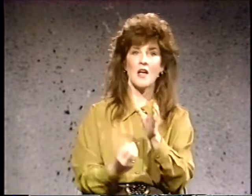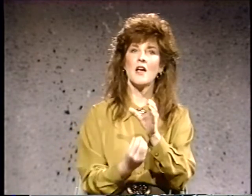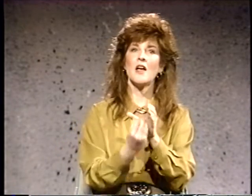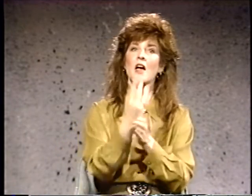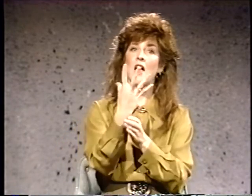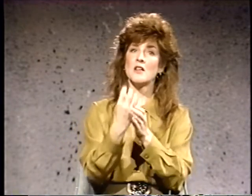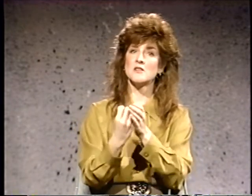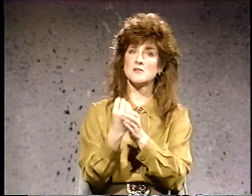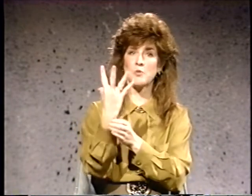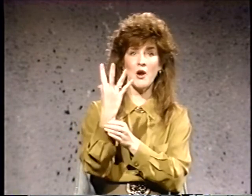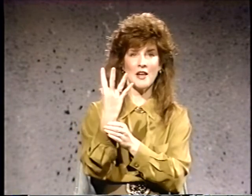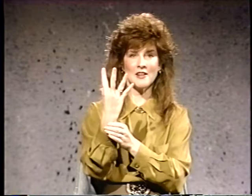Spring.